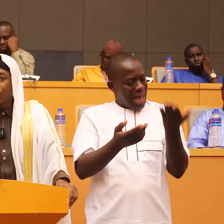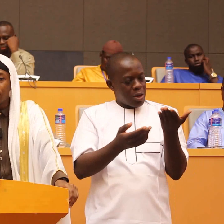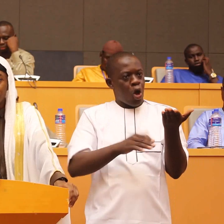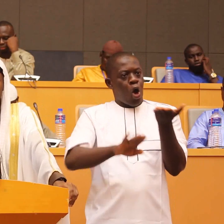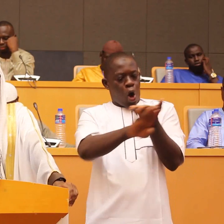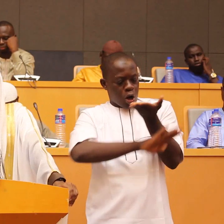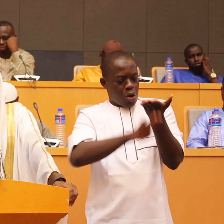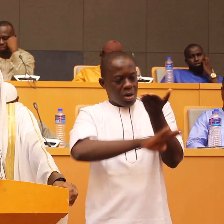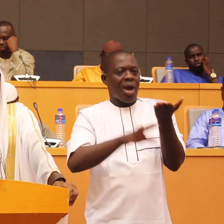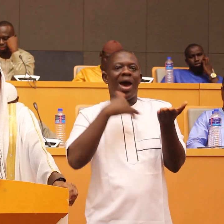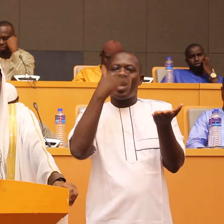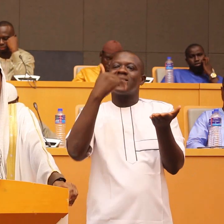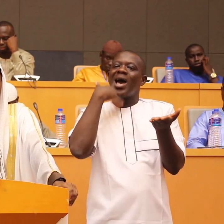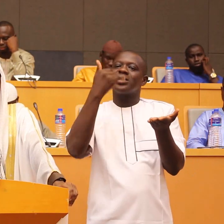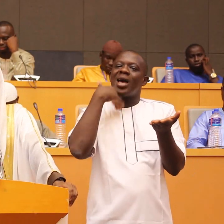for unfudu